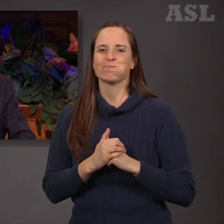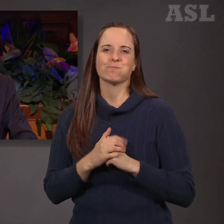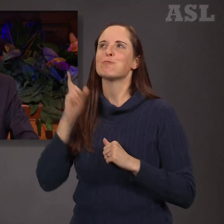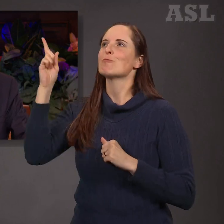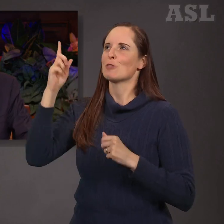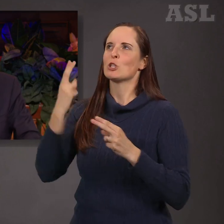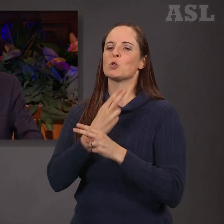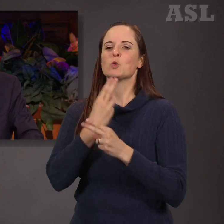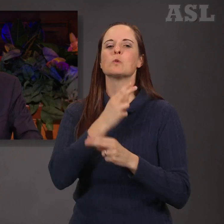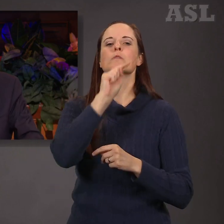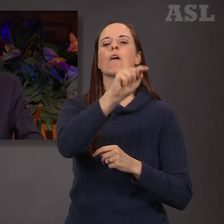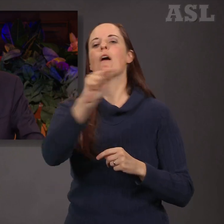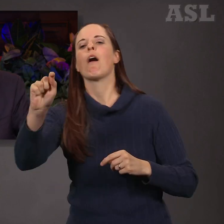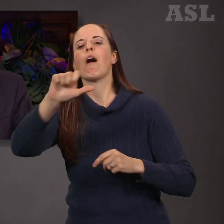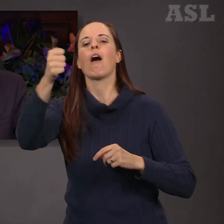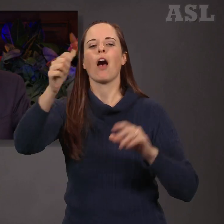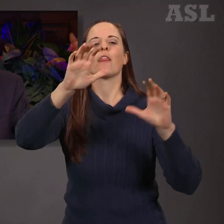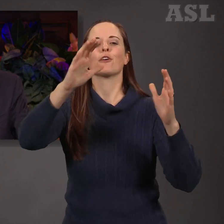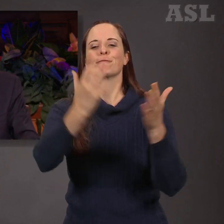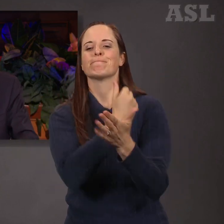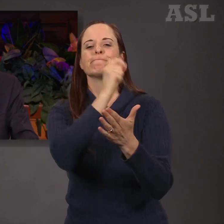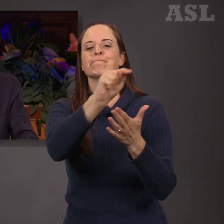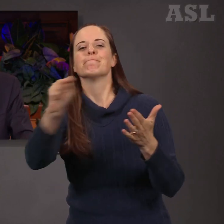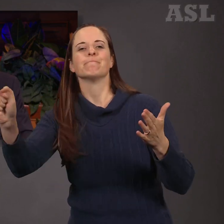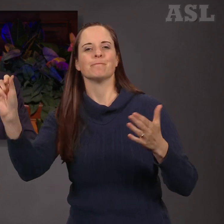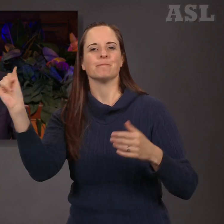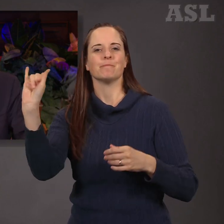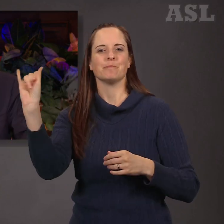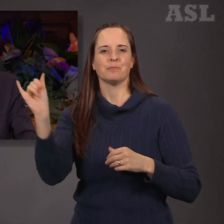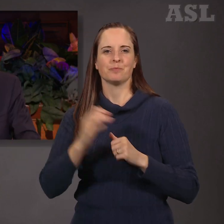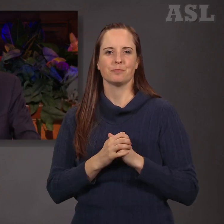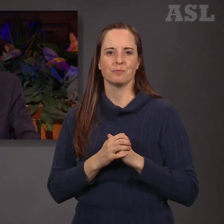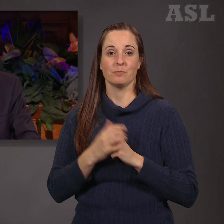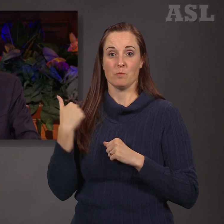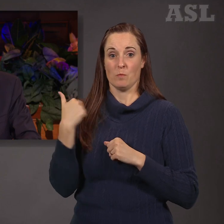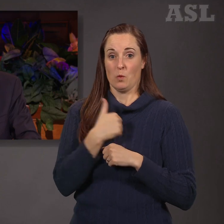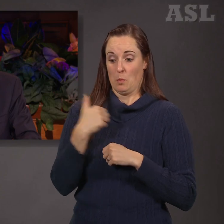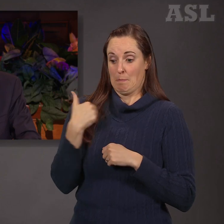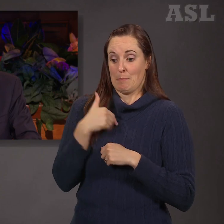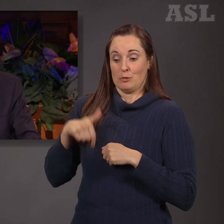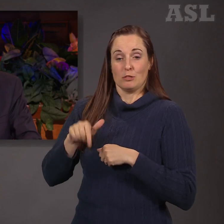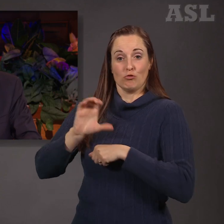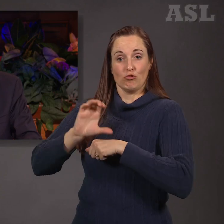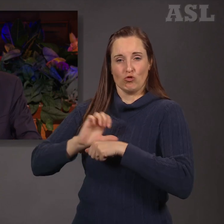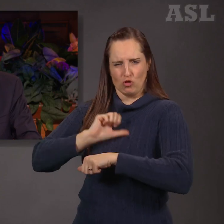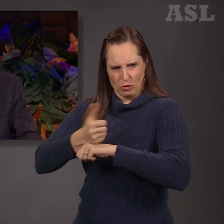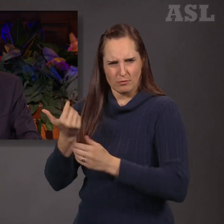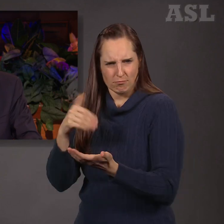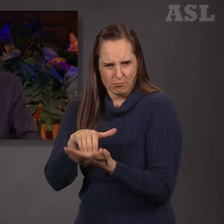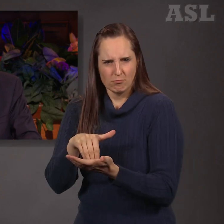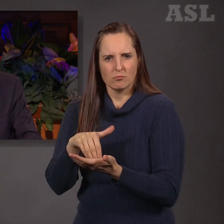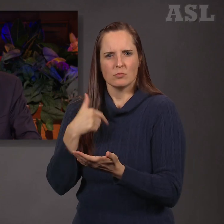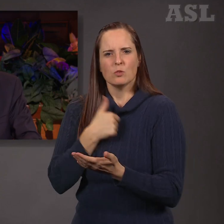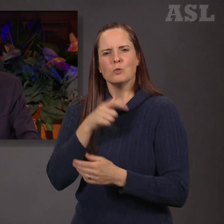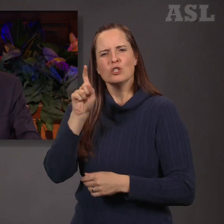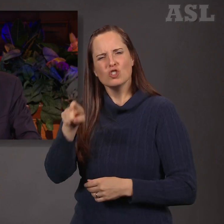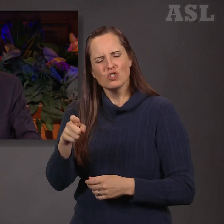As members of the restored Church, we need to be more aware and more appreciative of the service of others.